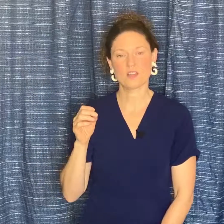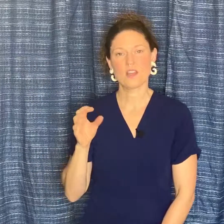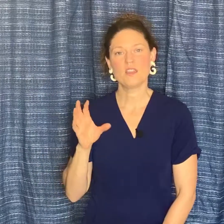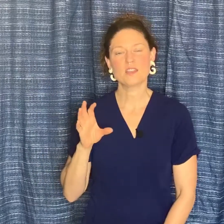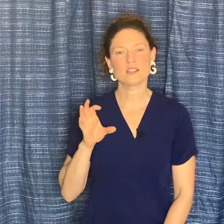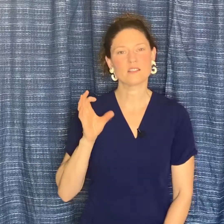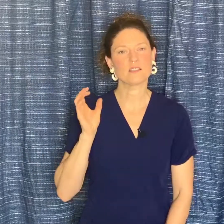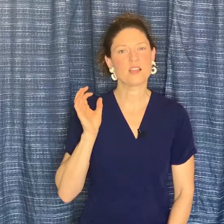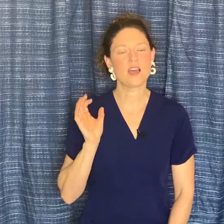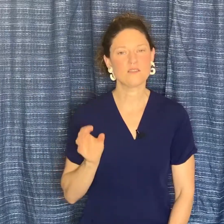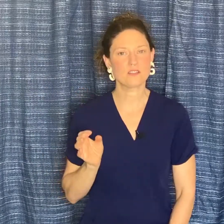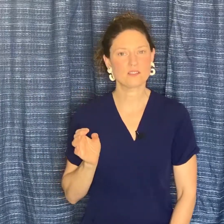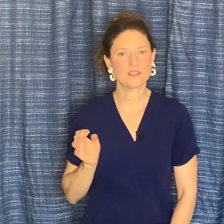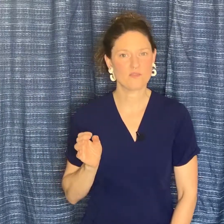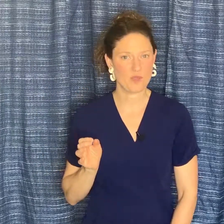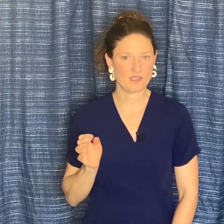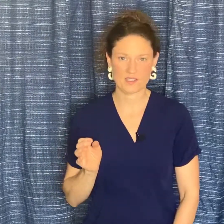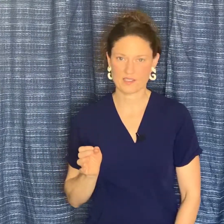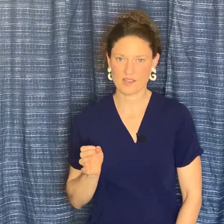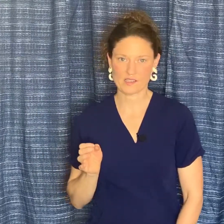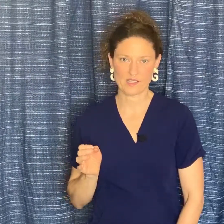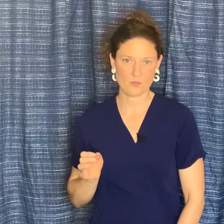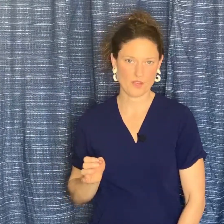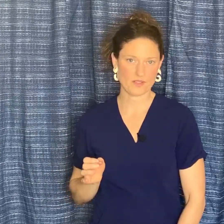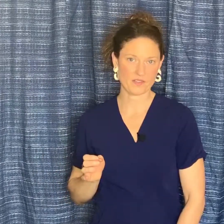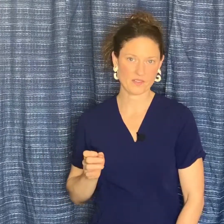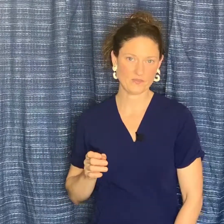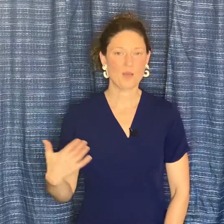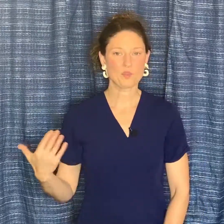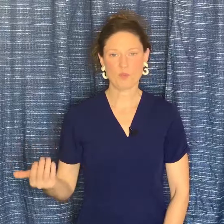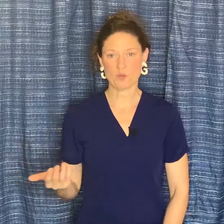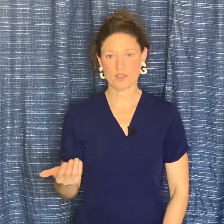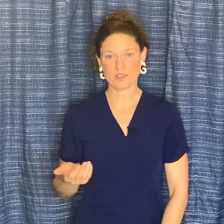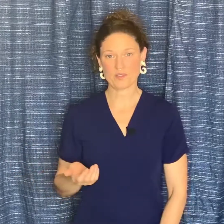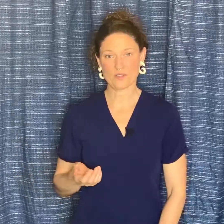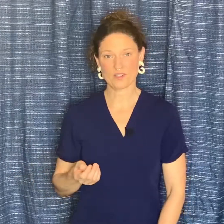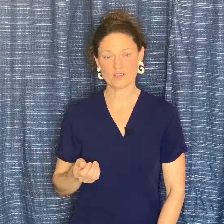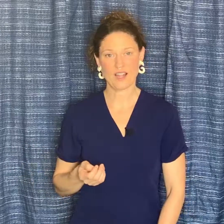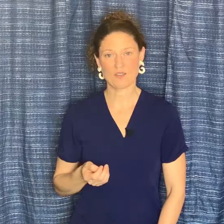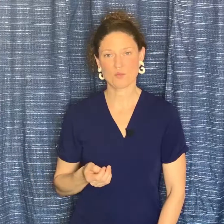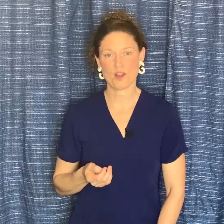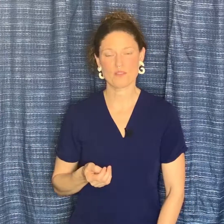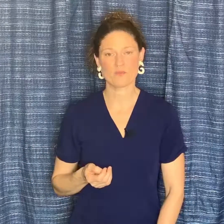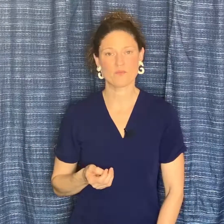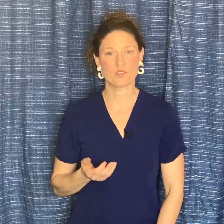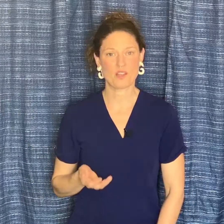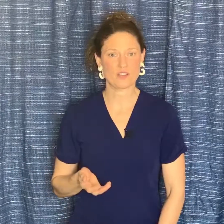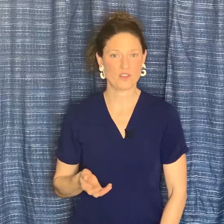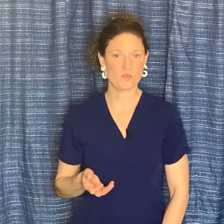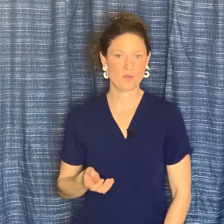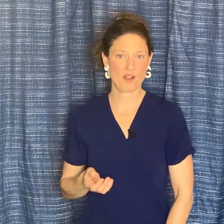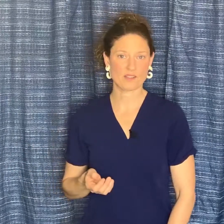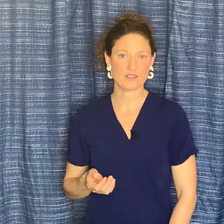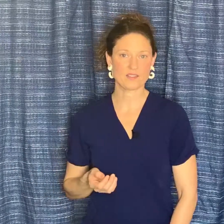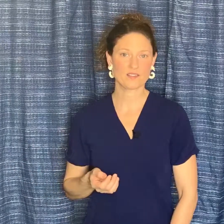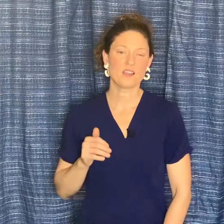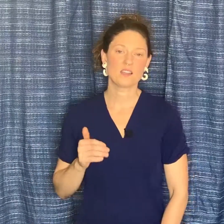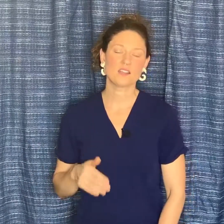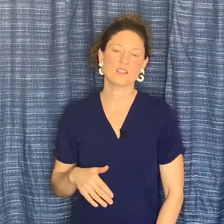And this is evidence of my success and abundance. I'm a small business owner. I have a private massage therapy practice. And anytime